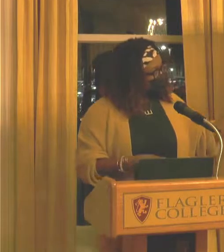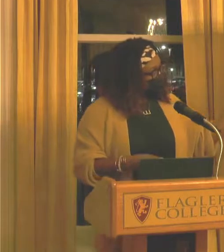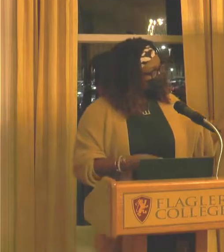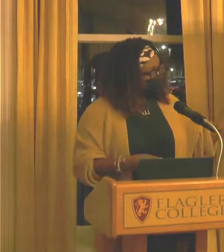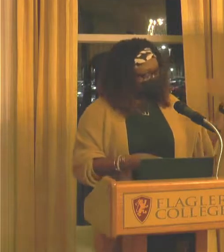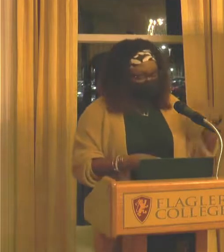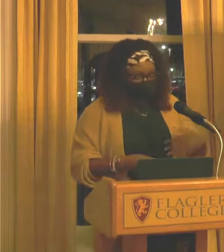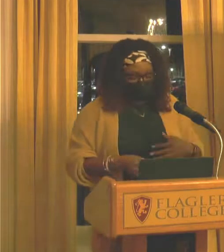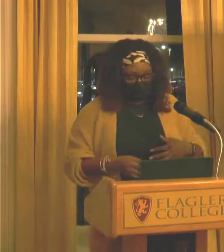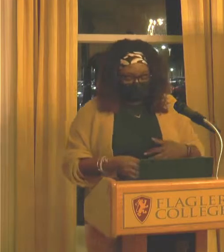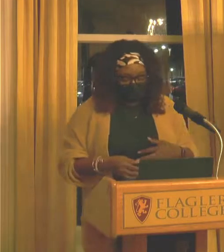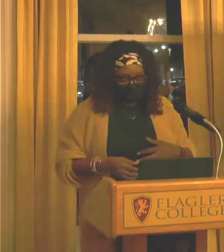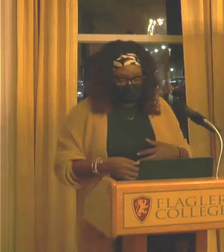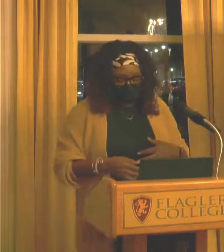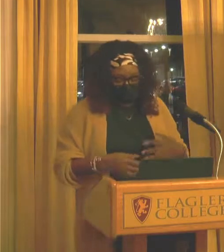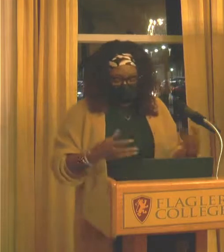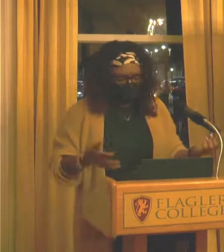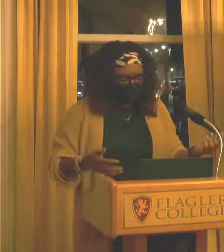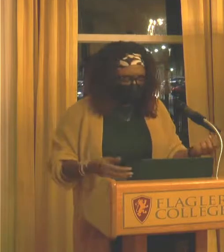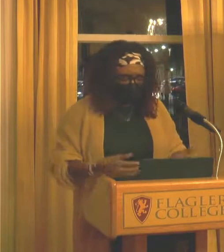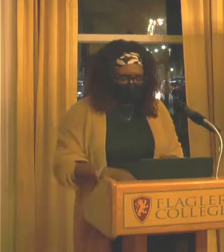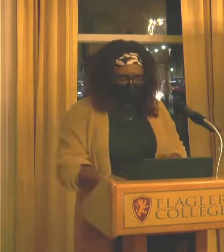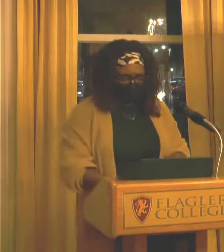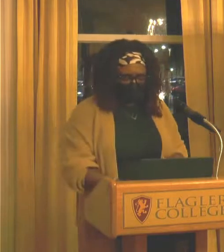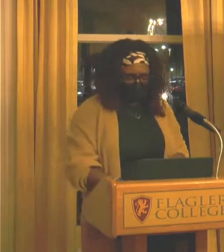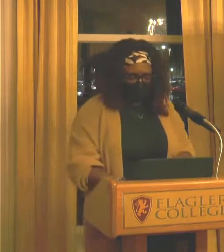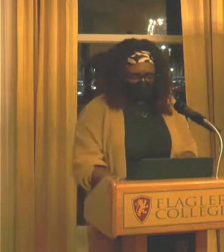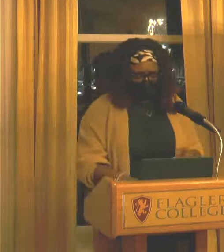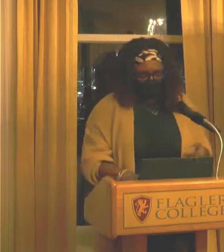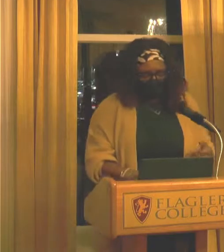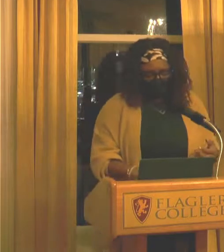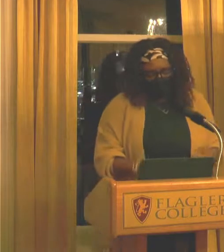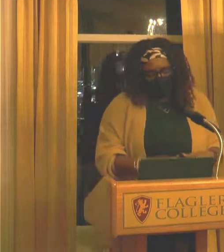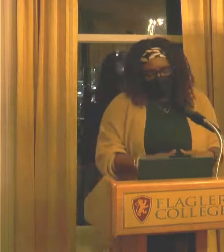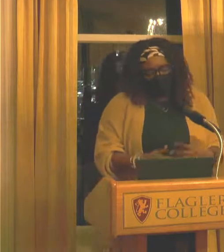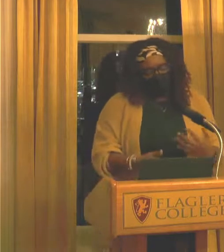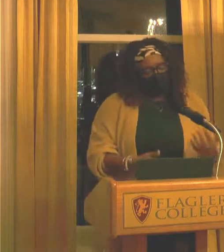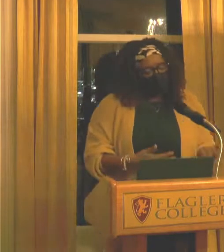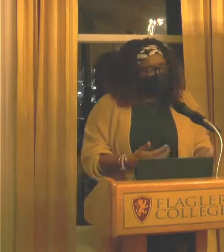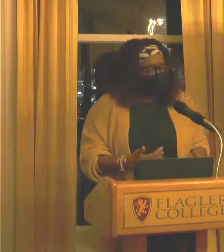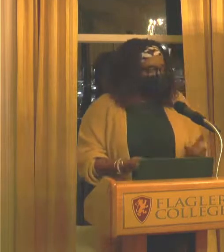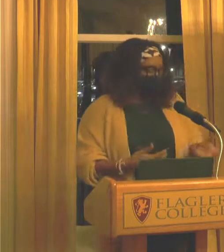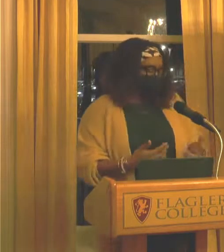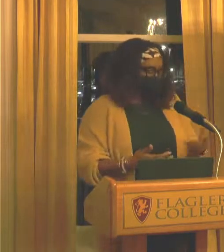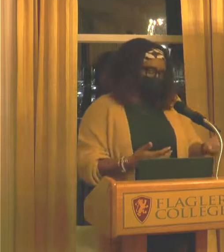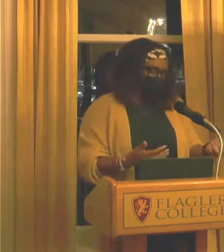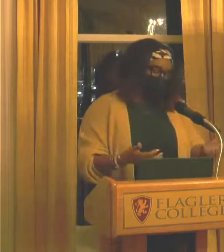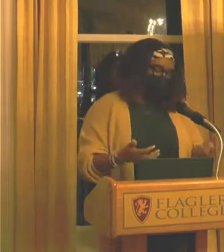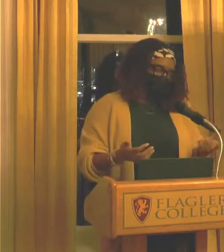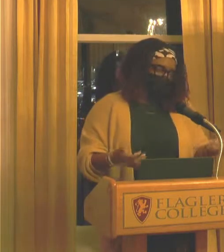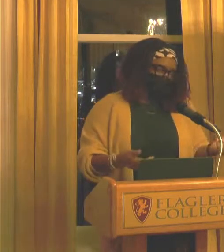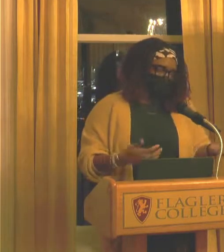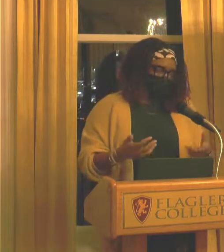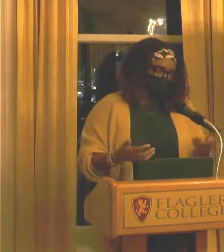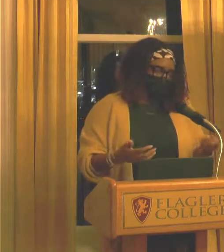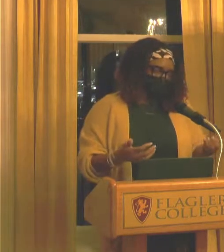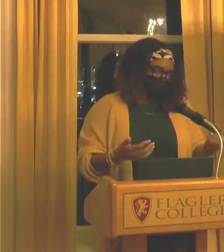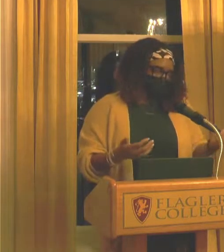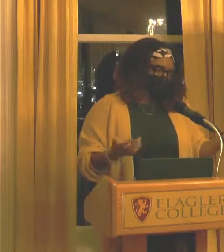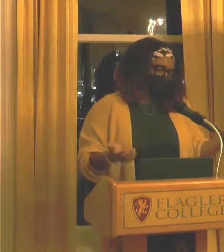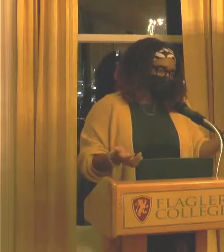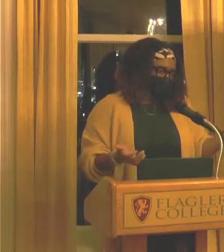So, fast forward, I started painting, and then just kind of lost the